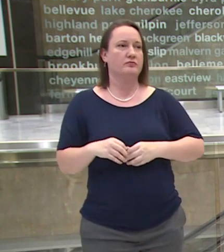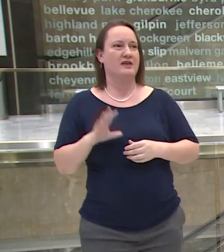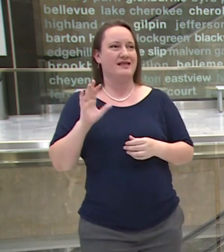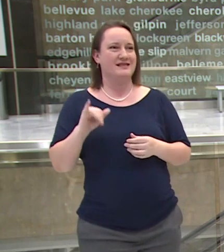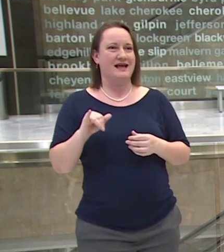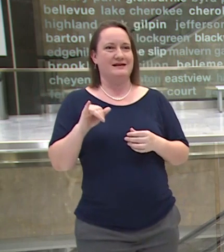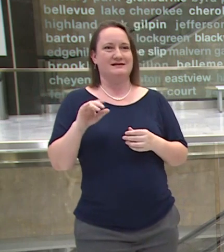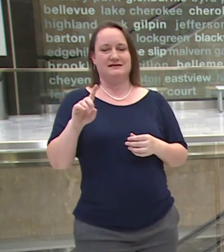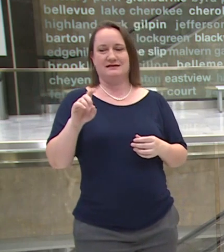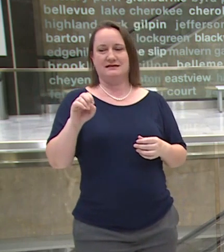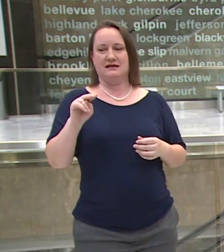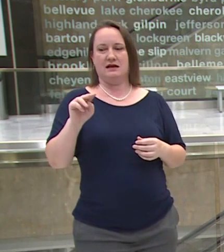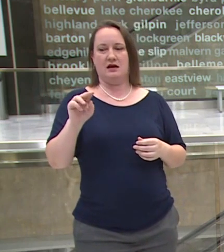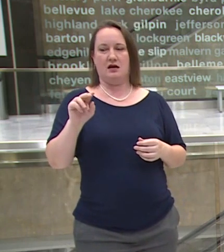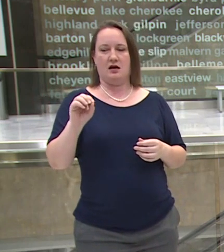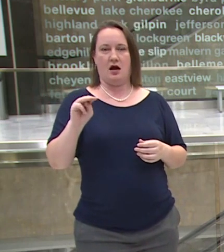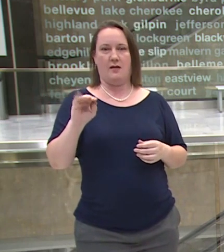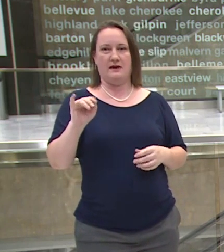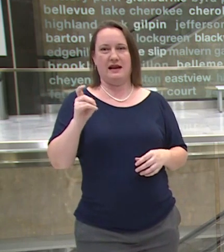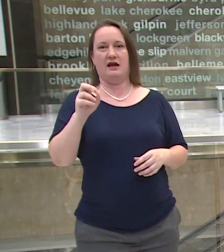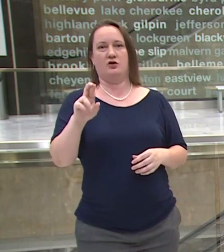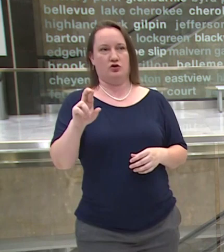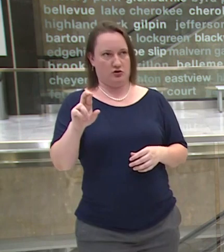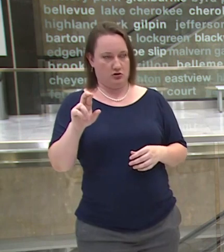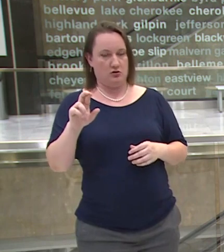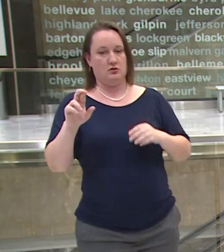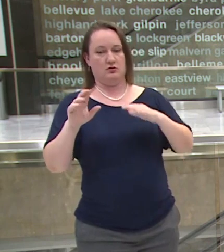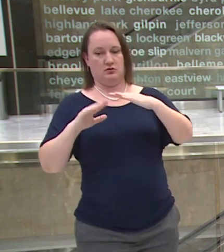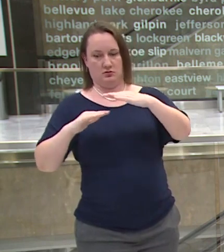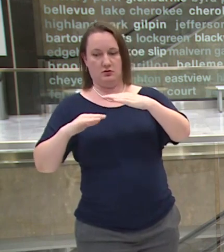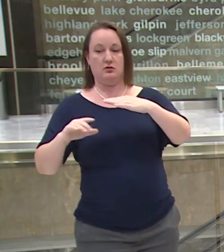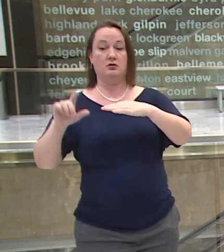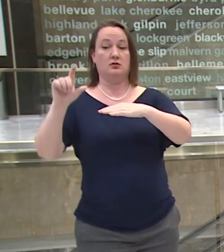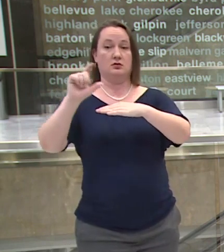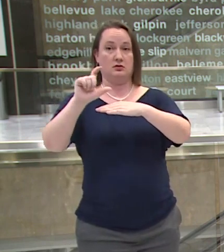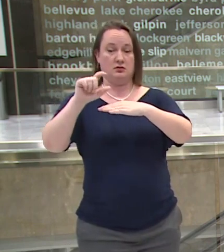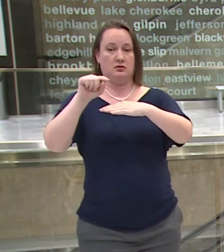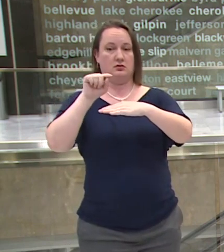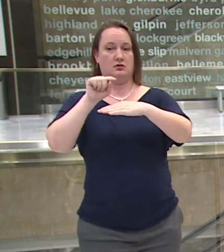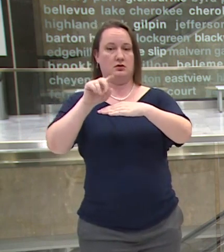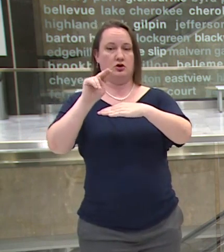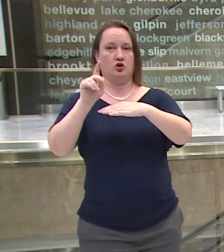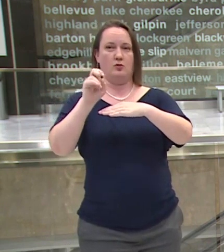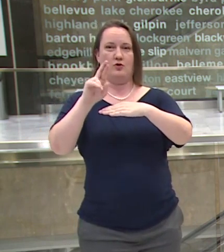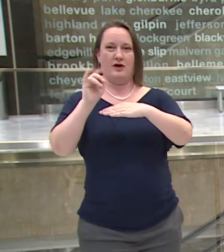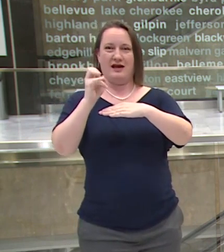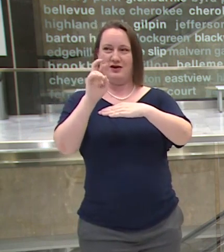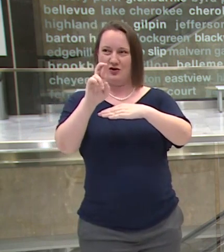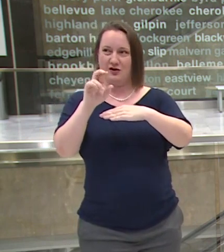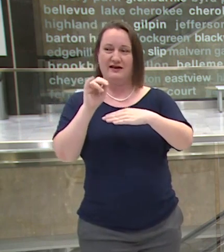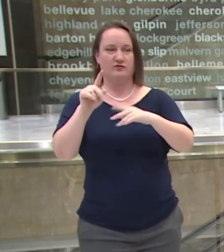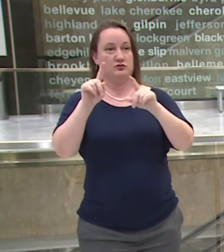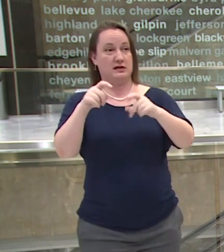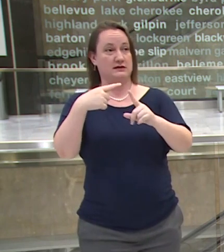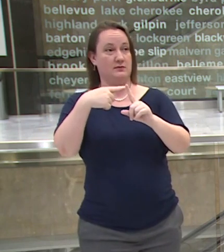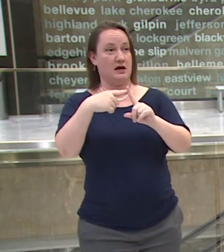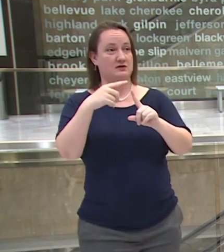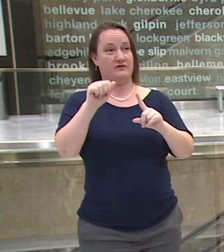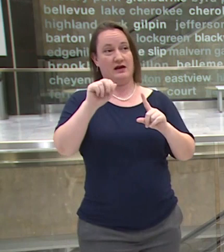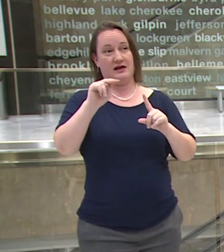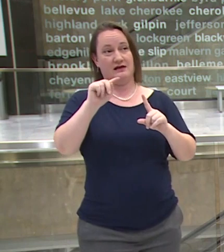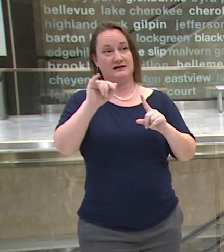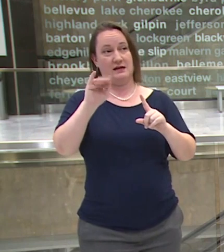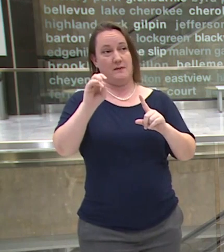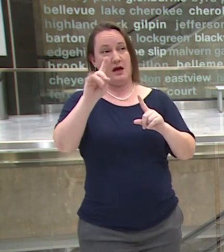denominator side the total number of tests that are offered. On the numerator side we are considering if you tested positive for an antibody